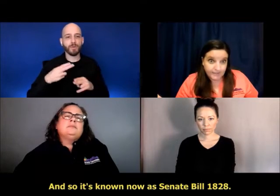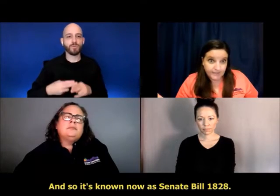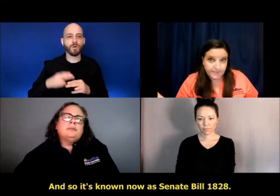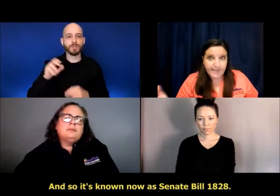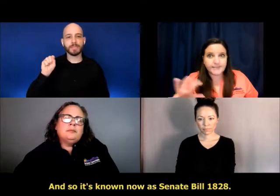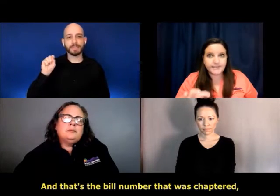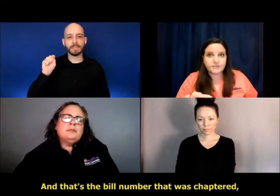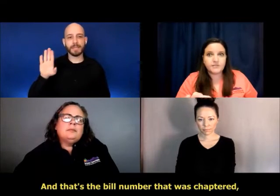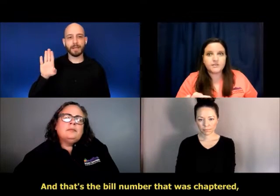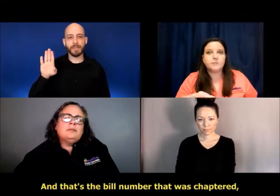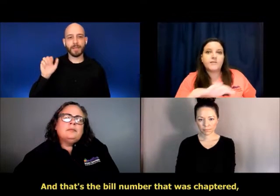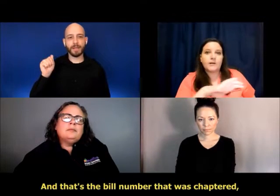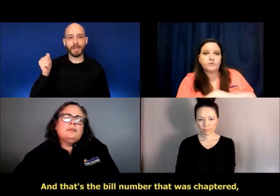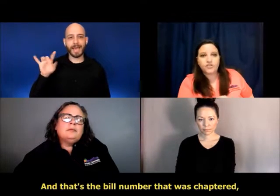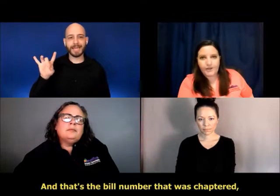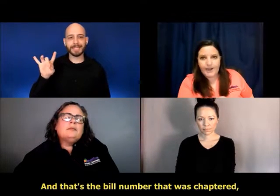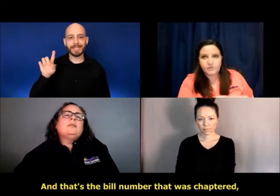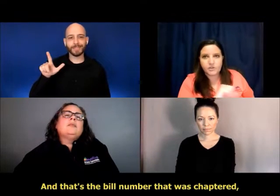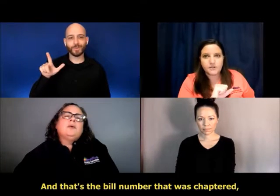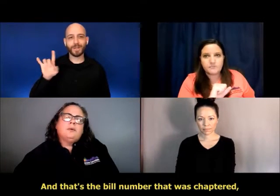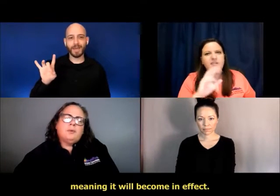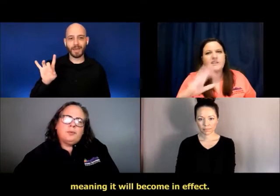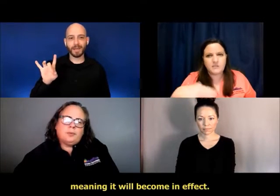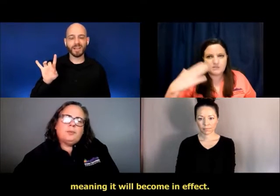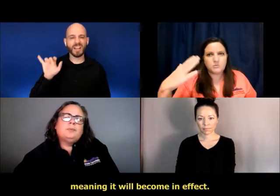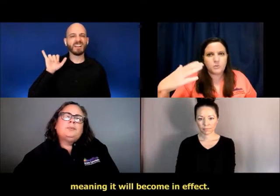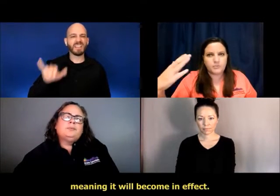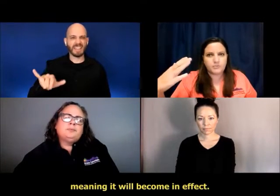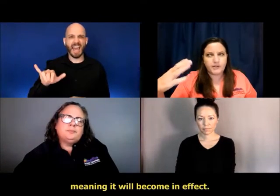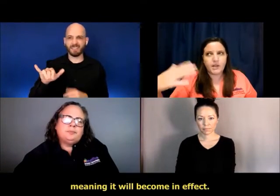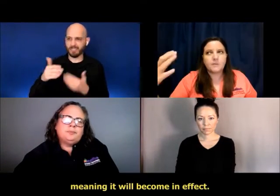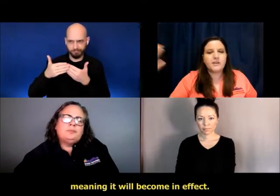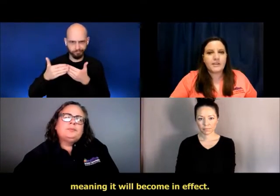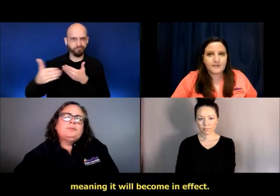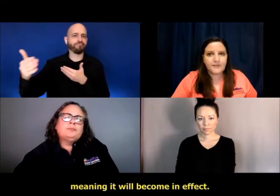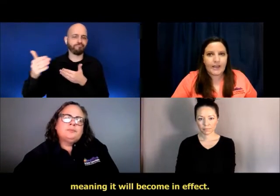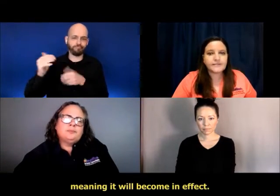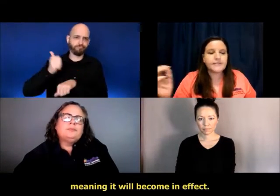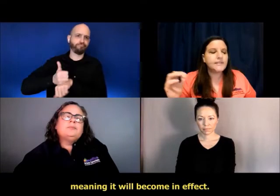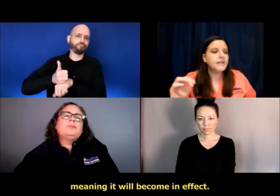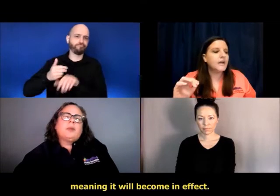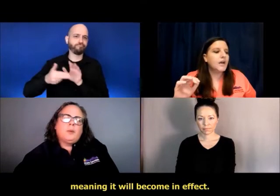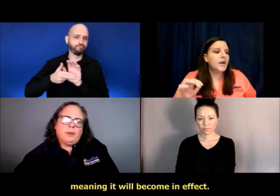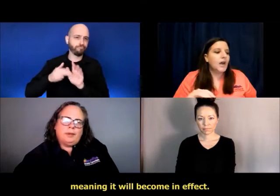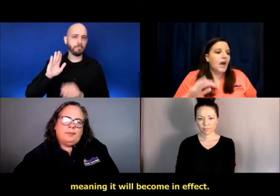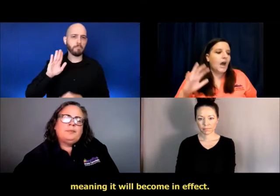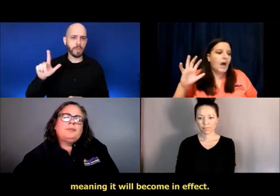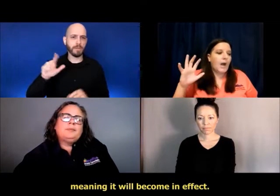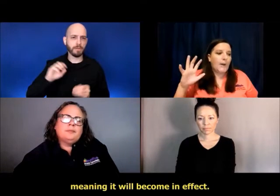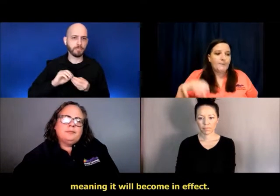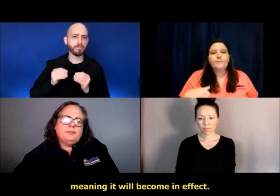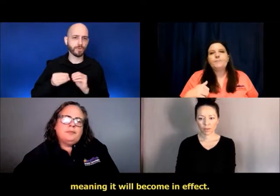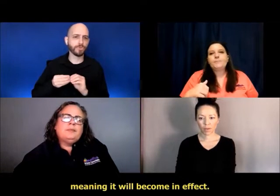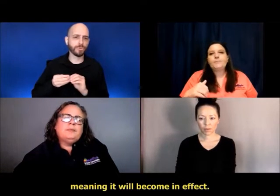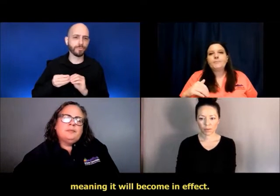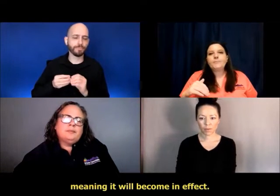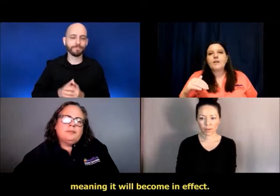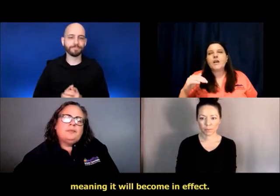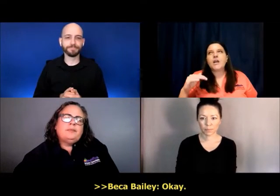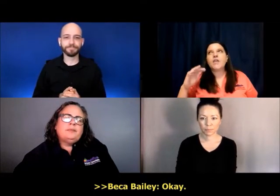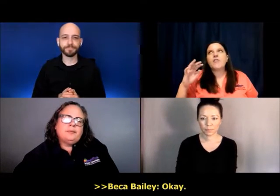And that's the bill number that was chapter, meaning it will become an effect. Um,